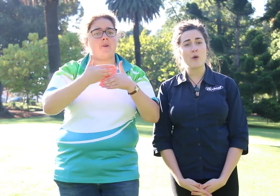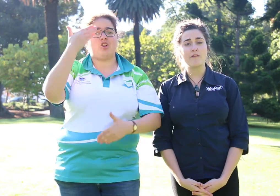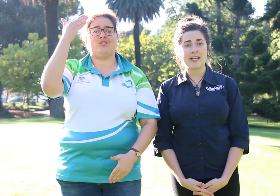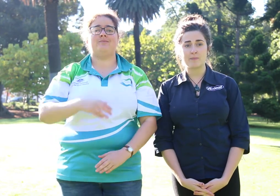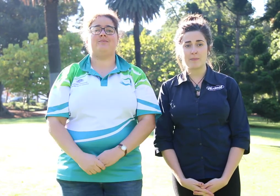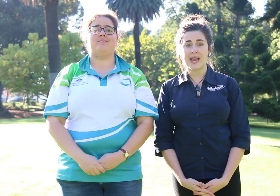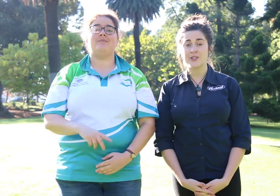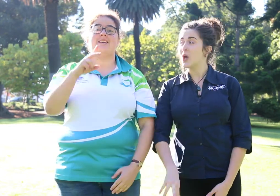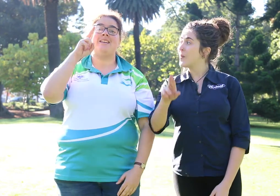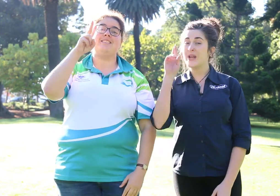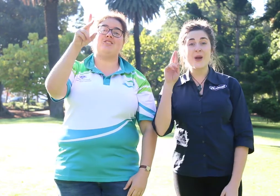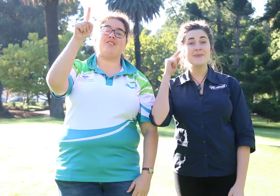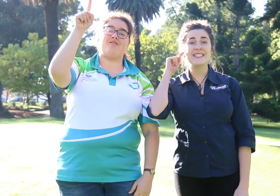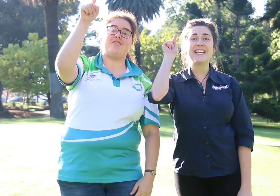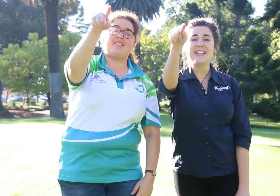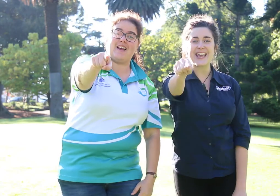or Facebook page. We hope to see you there.